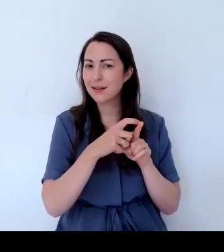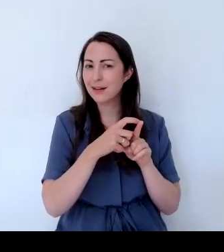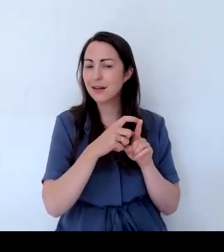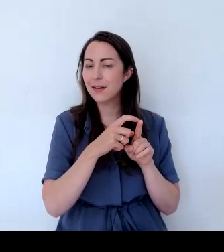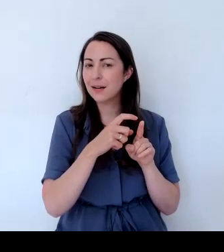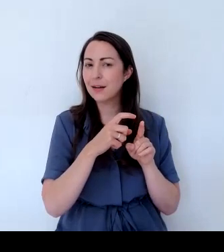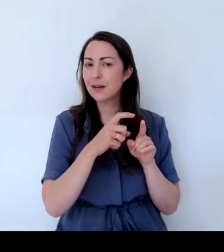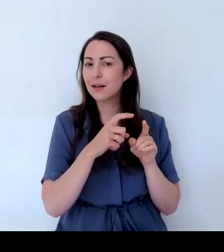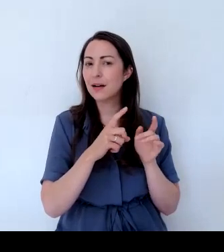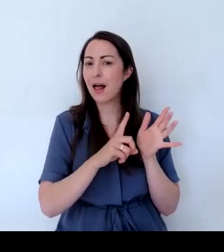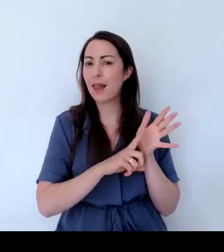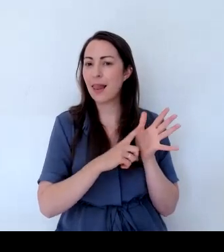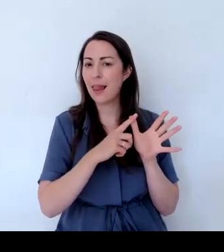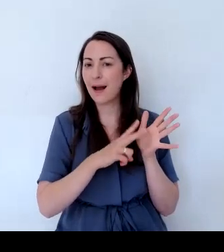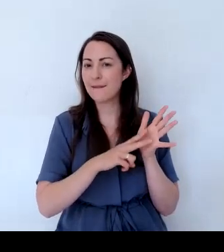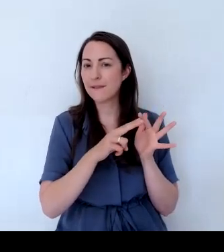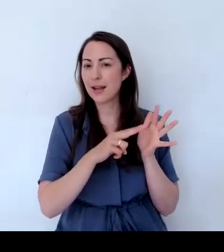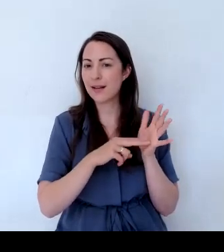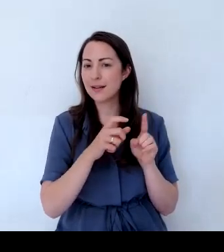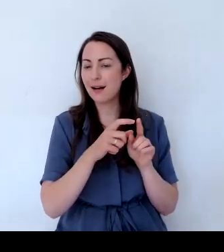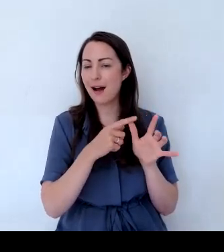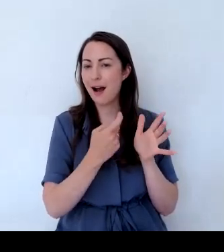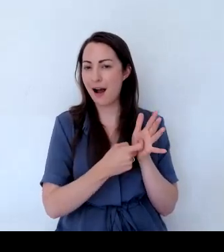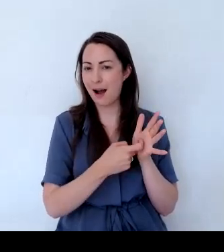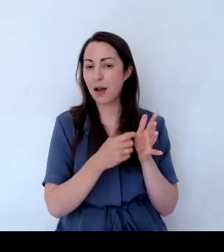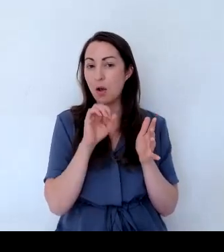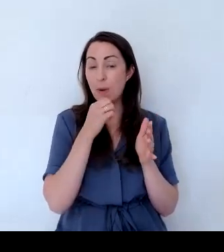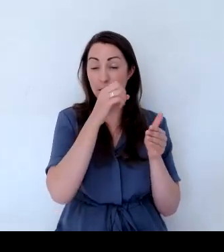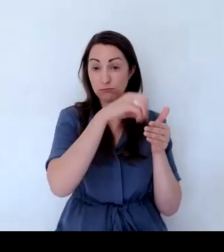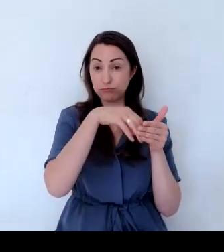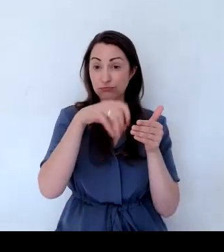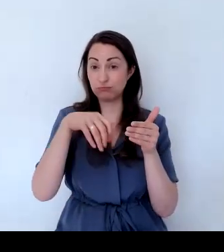myself a nice kind of lavender area here.